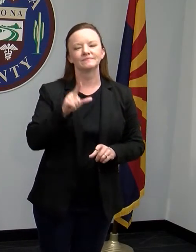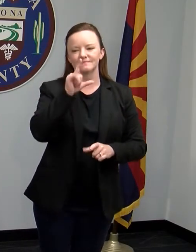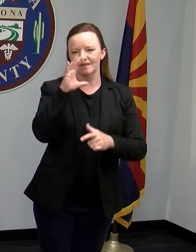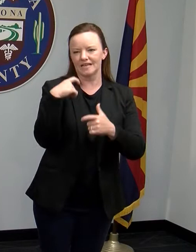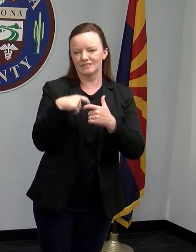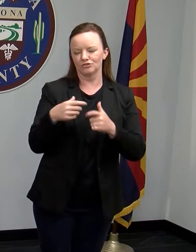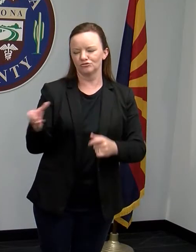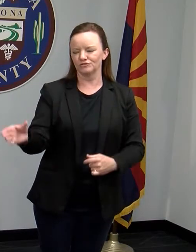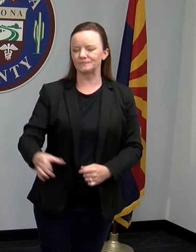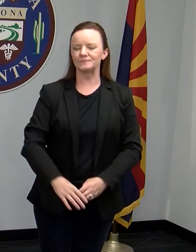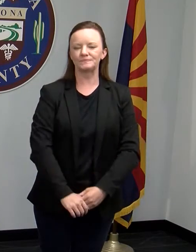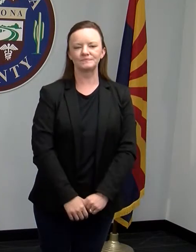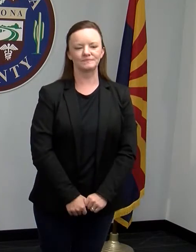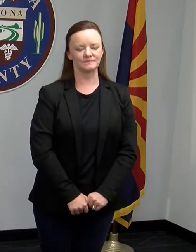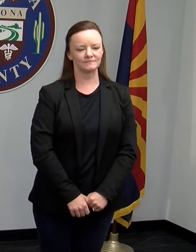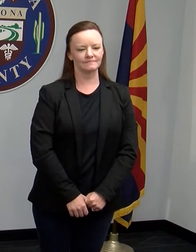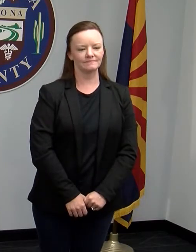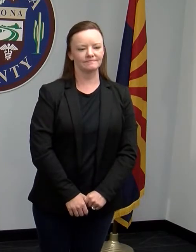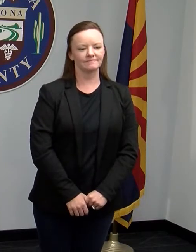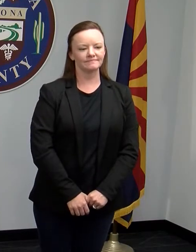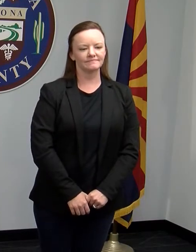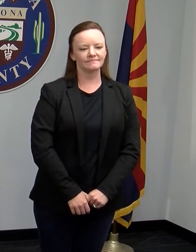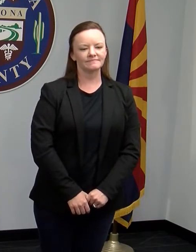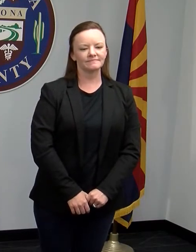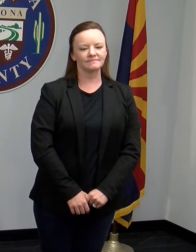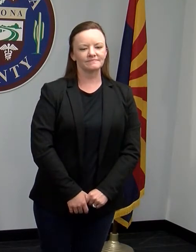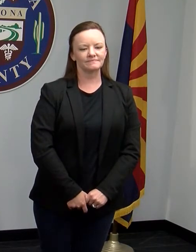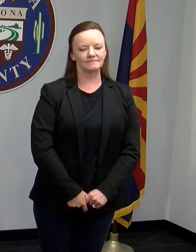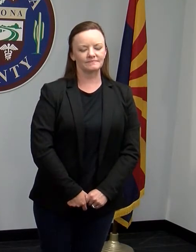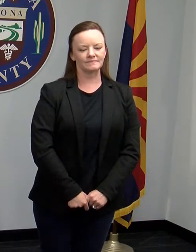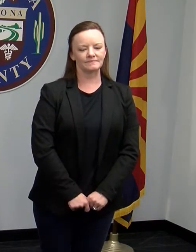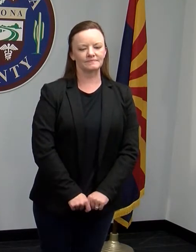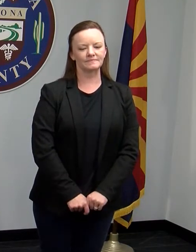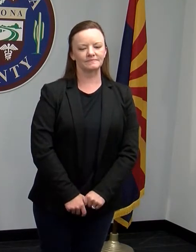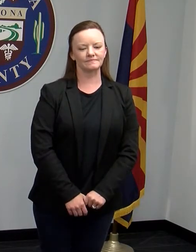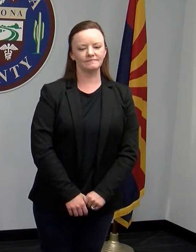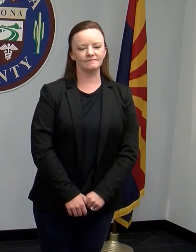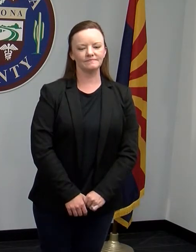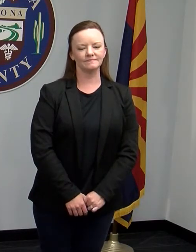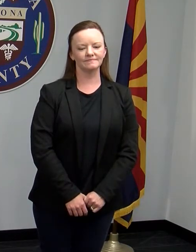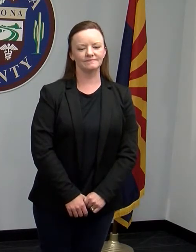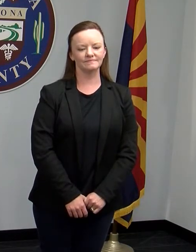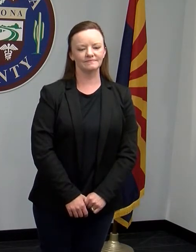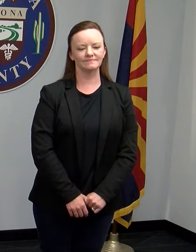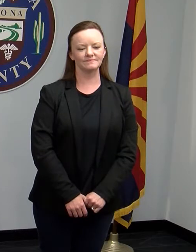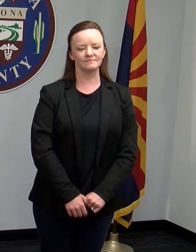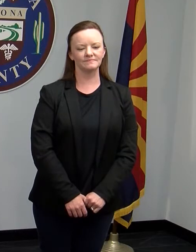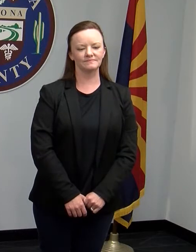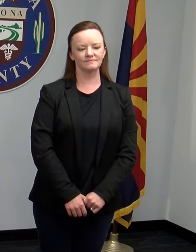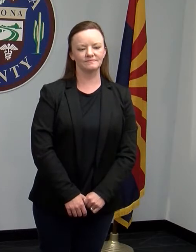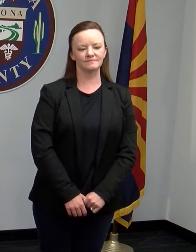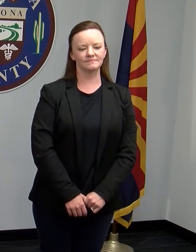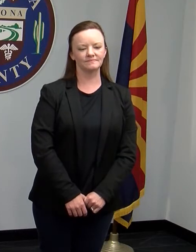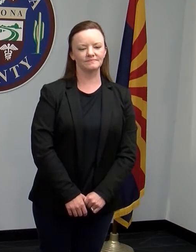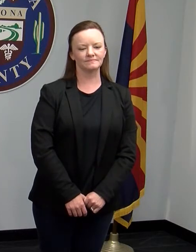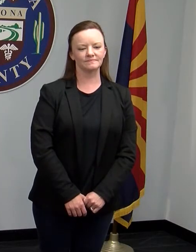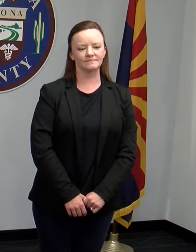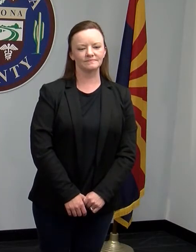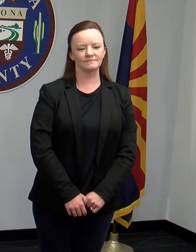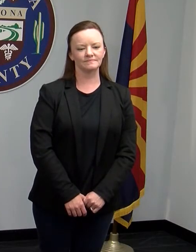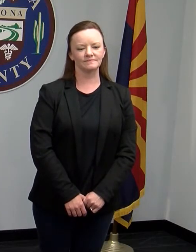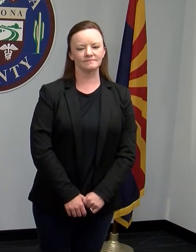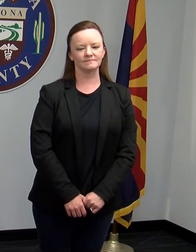que cuáles son las pruebas y si hay suficientes para los centros de cuidado médico de largo plazo. Y la respuesta al momento es que